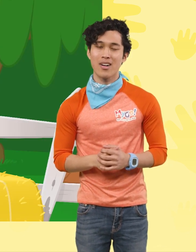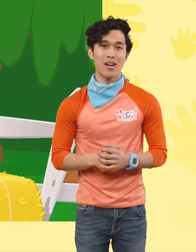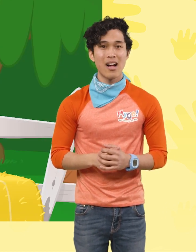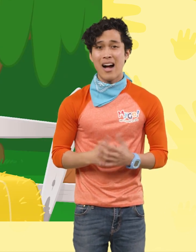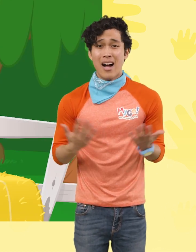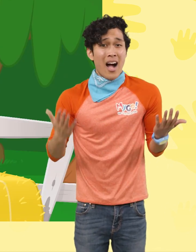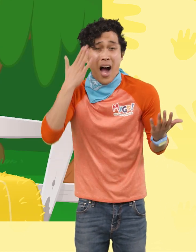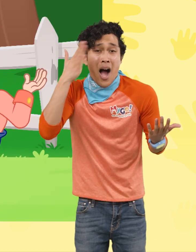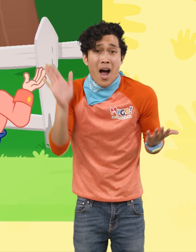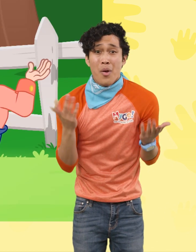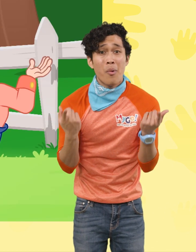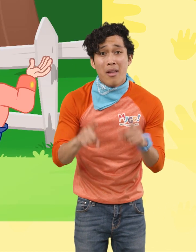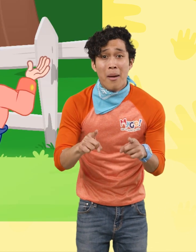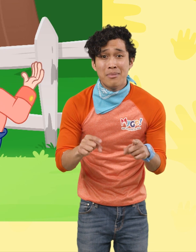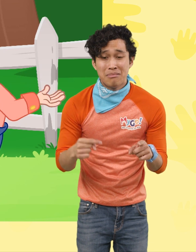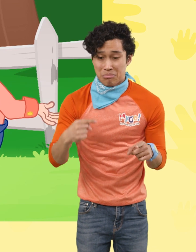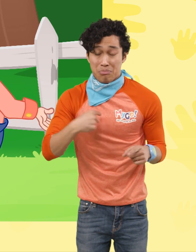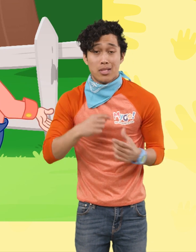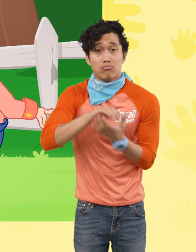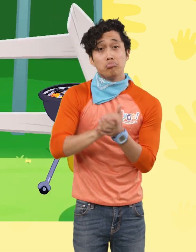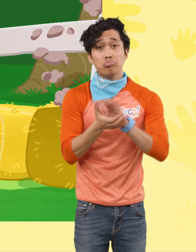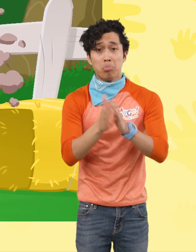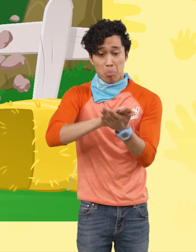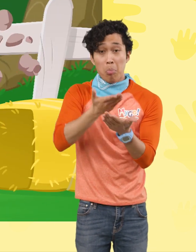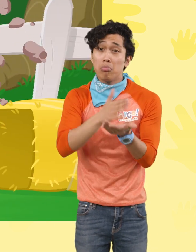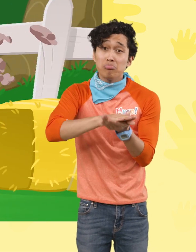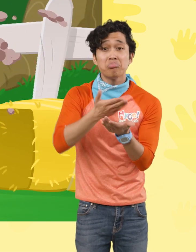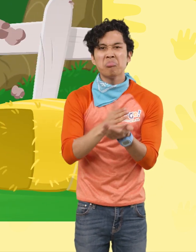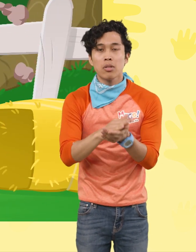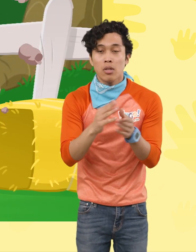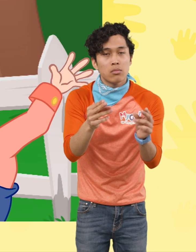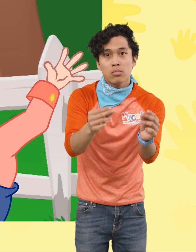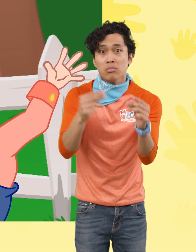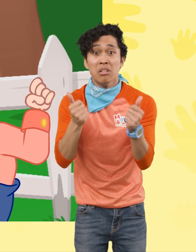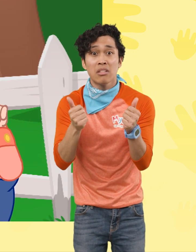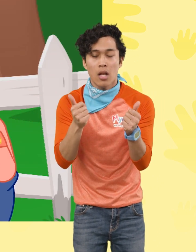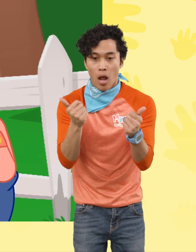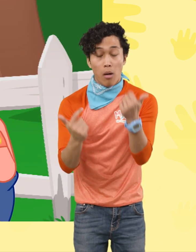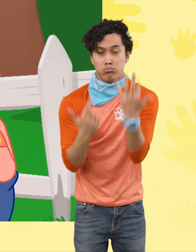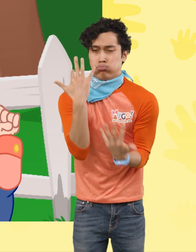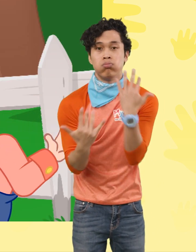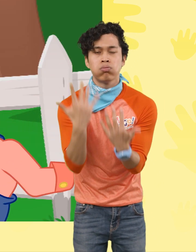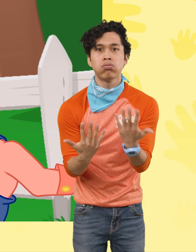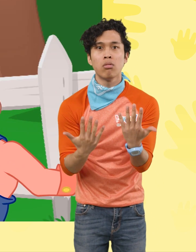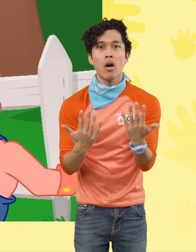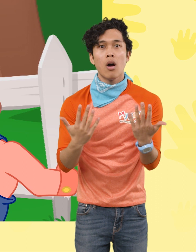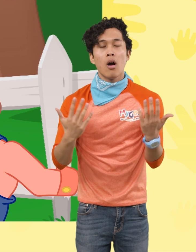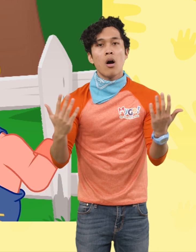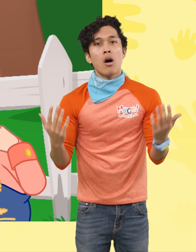I don't know what happened I was flipping burgers And all of a sudden A fire broke out